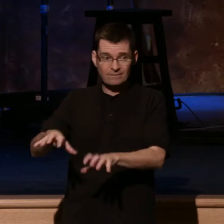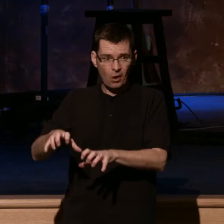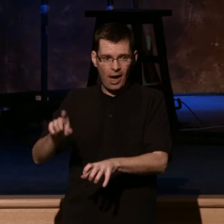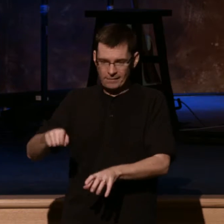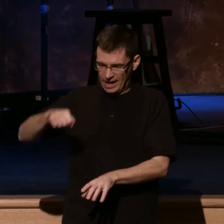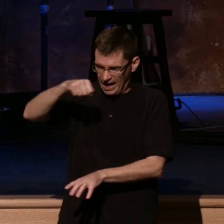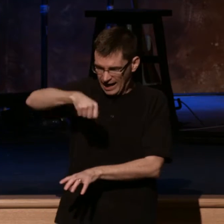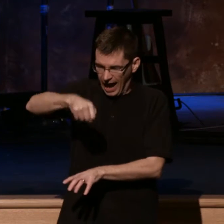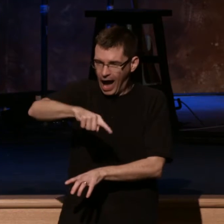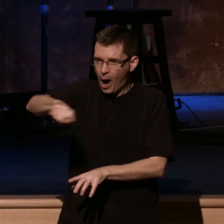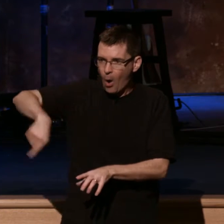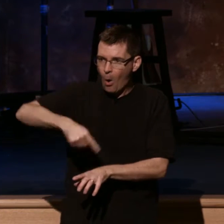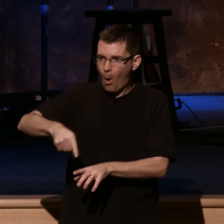that, you know it's revival, right?